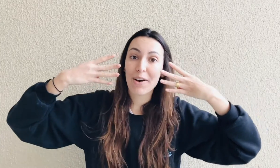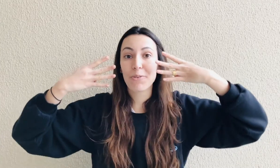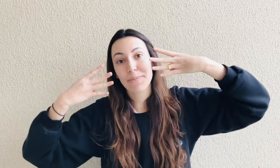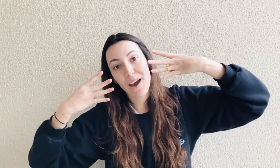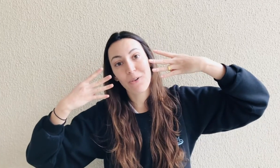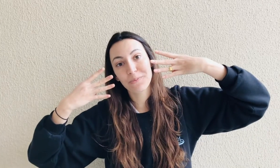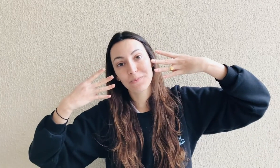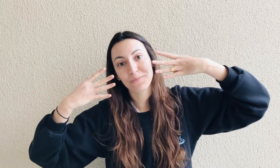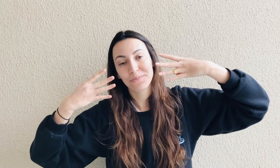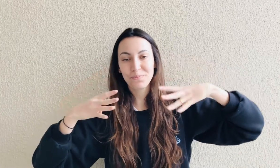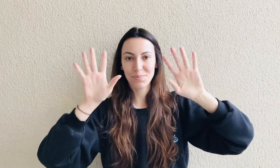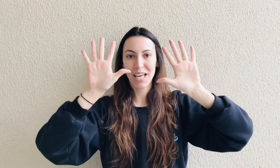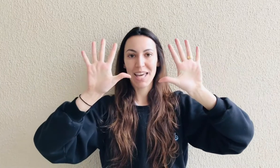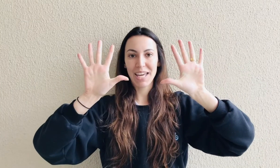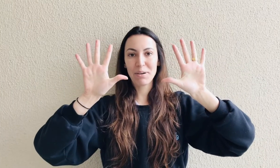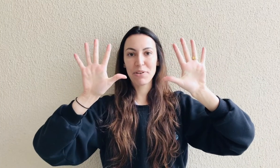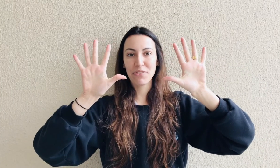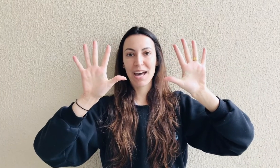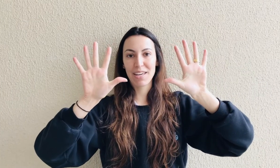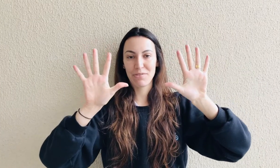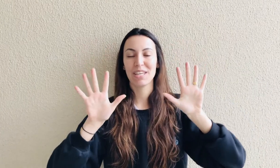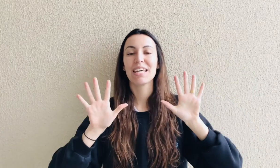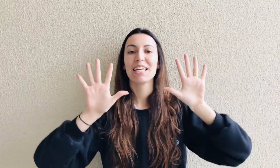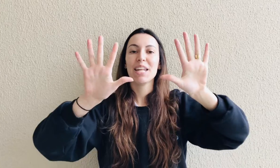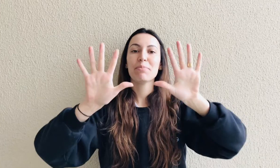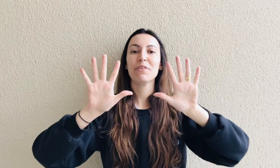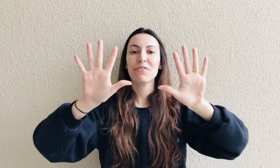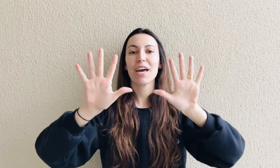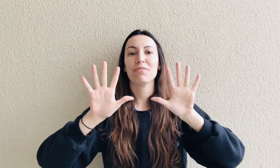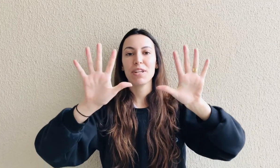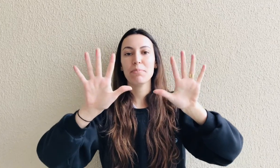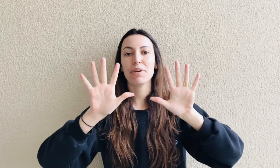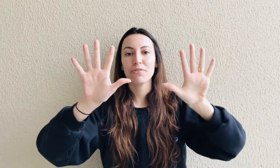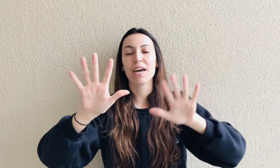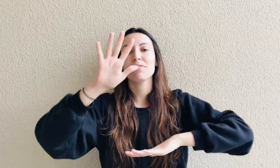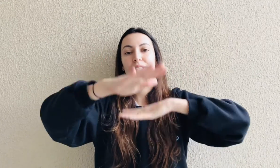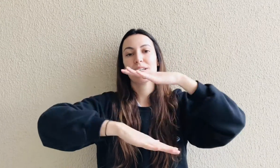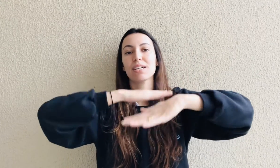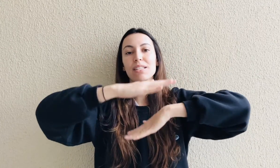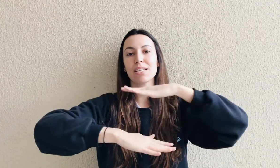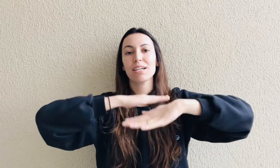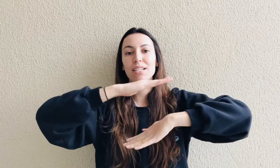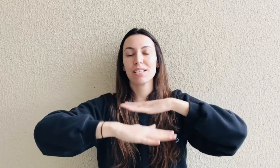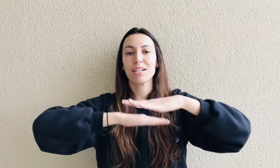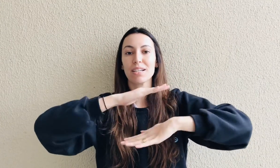meow, meow. And number 5, number 5, number 5, turn, turn, turn.